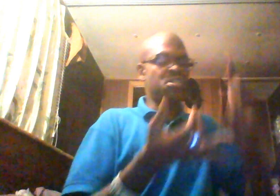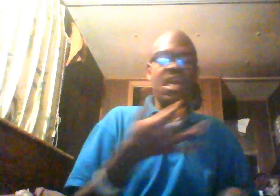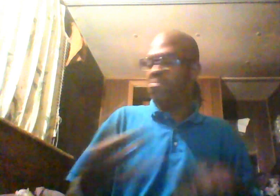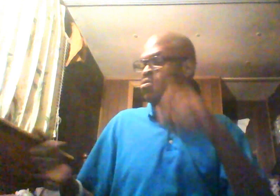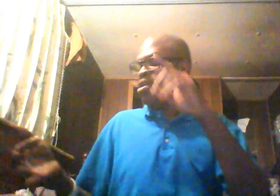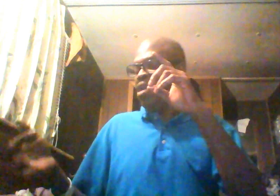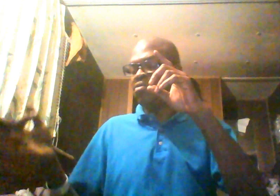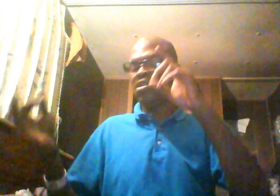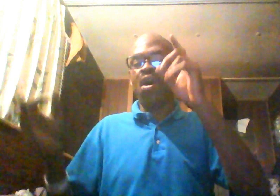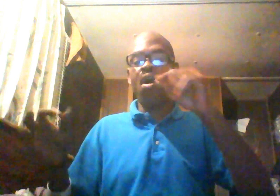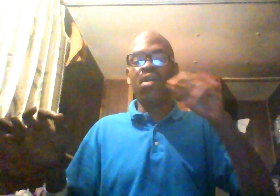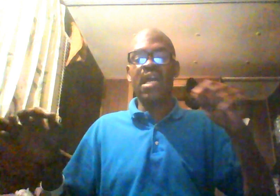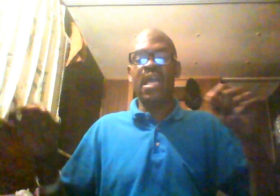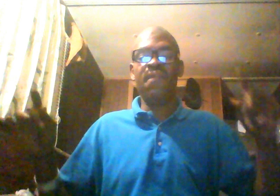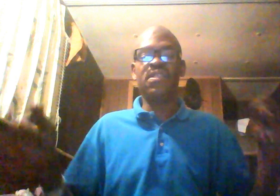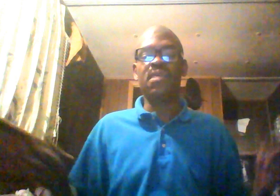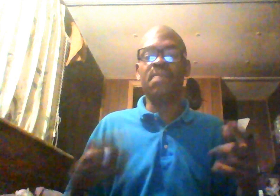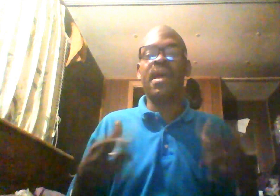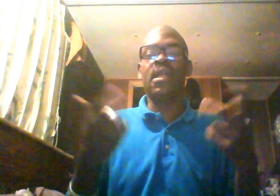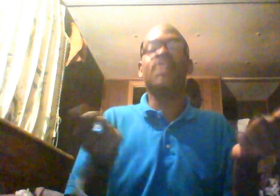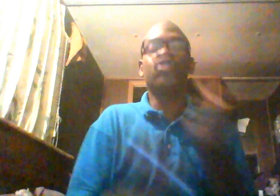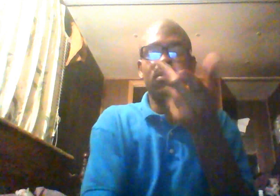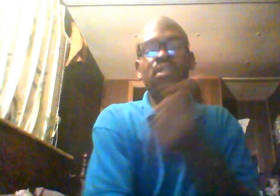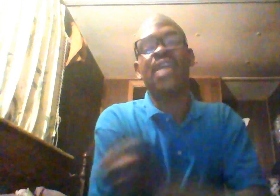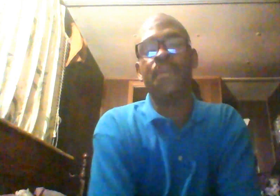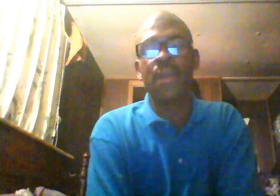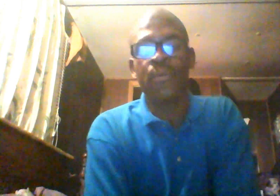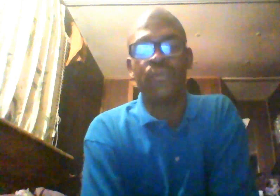child abuse. It was just all kind of heavy subject matter like the Tyler Perry movies.